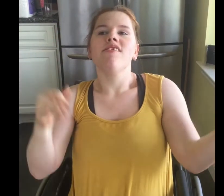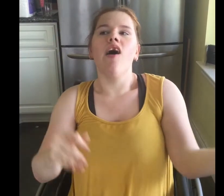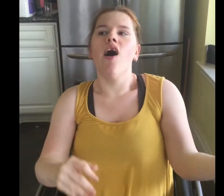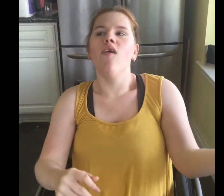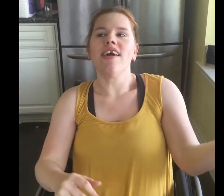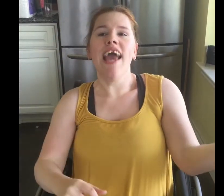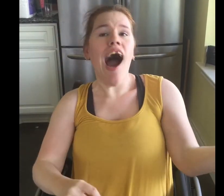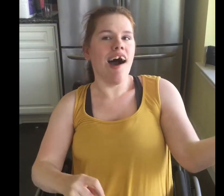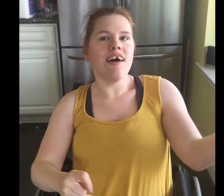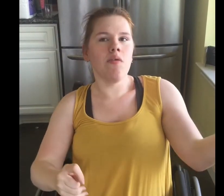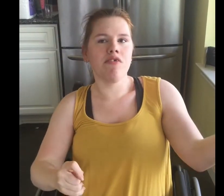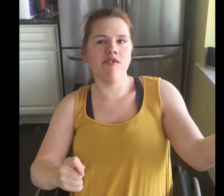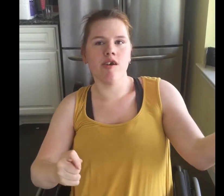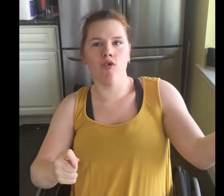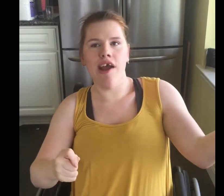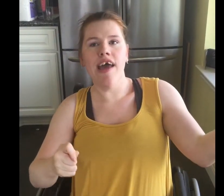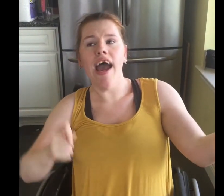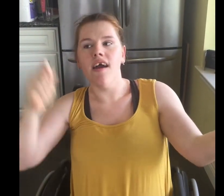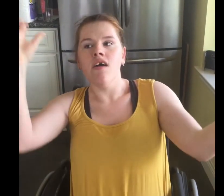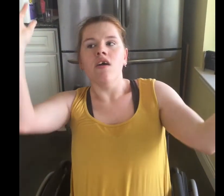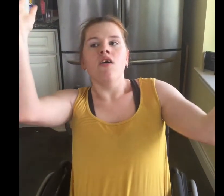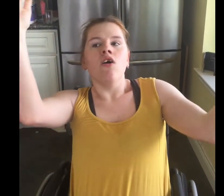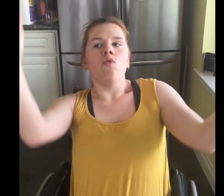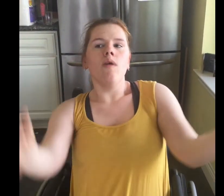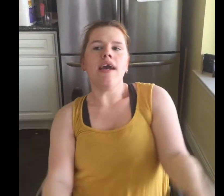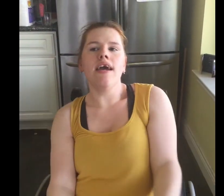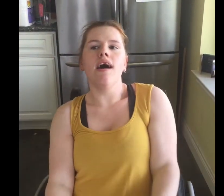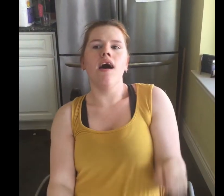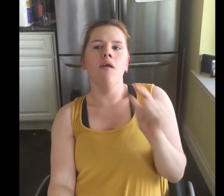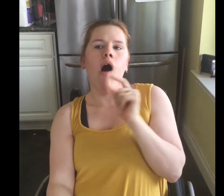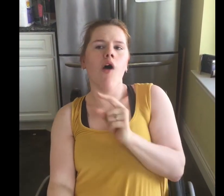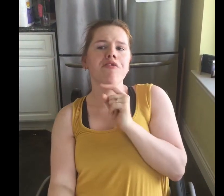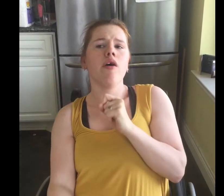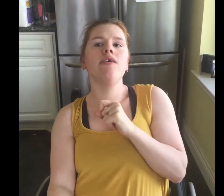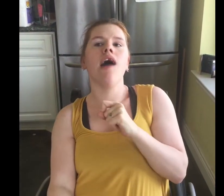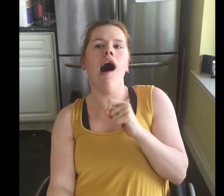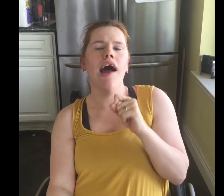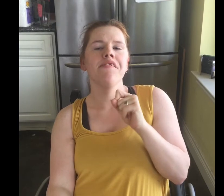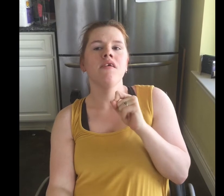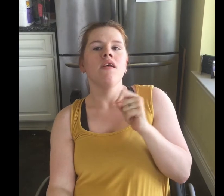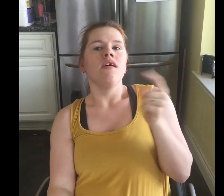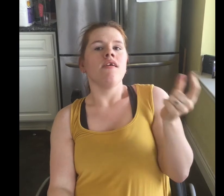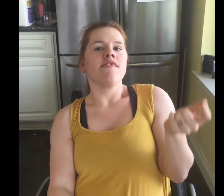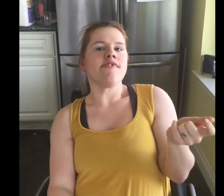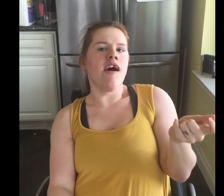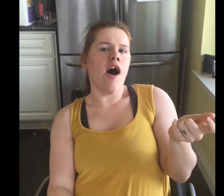so yeah, it was just a great day. We, um, also got some